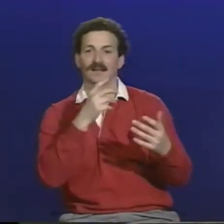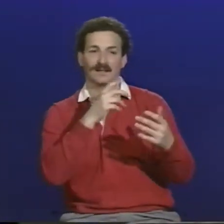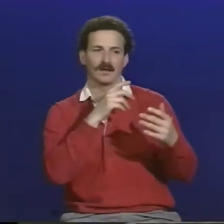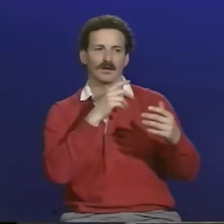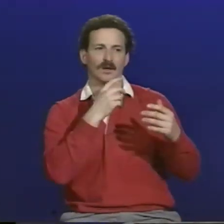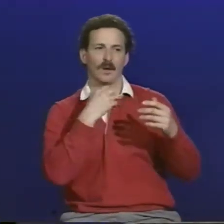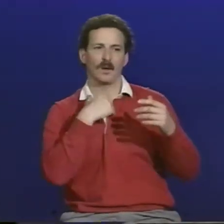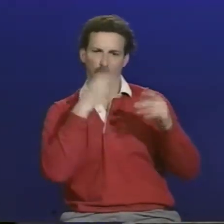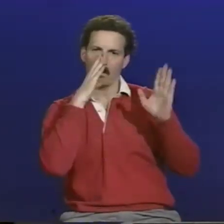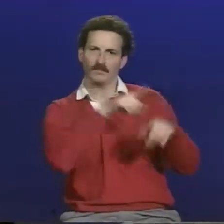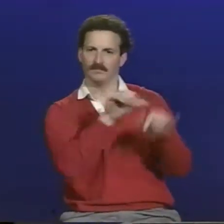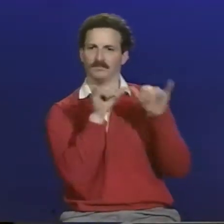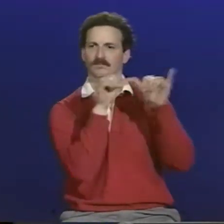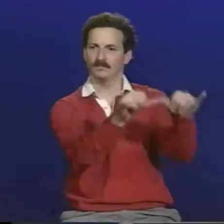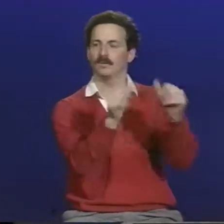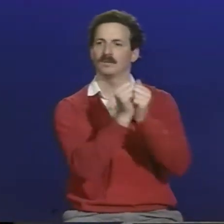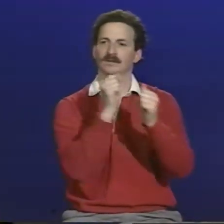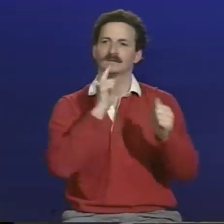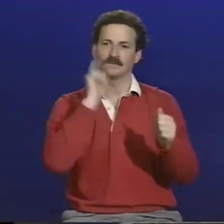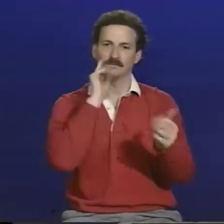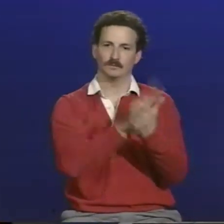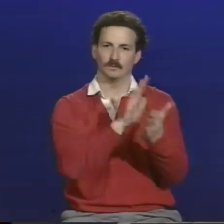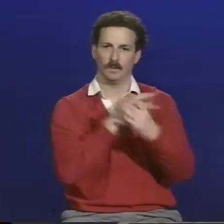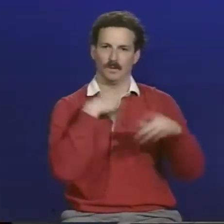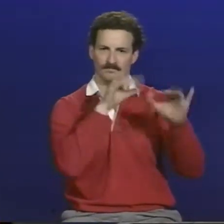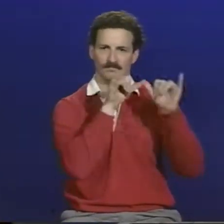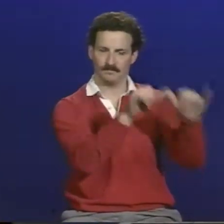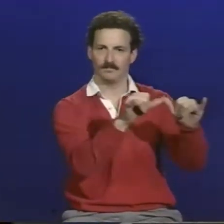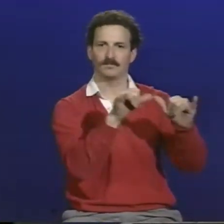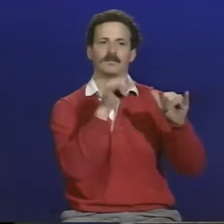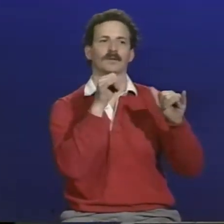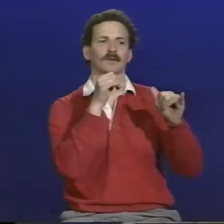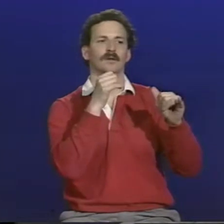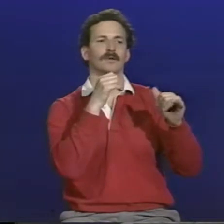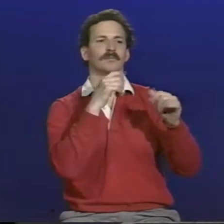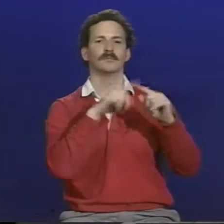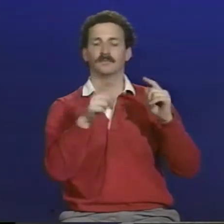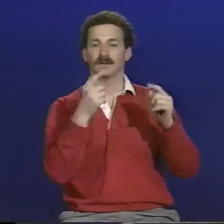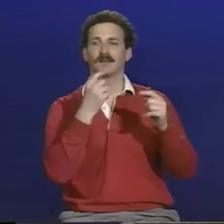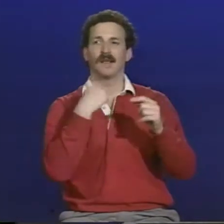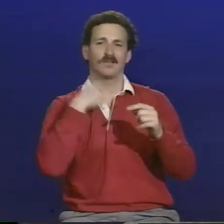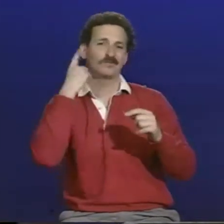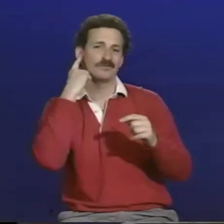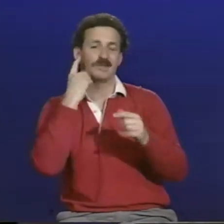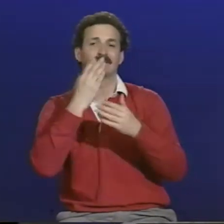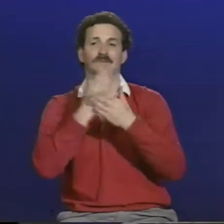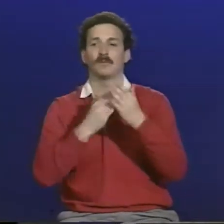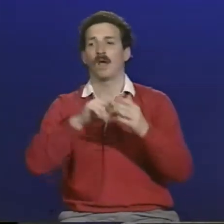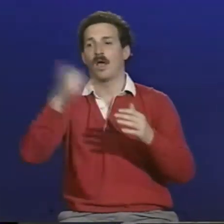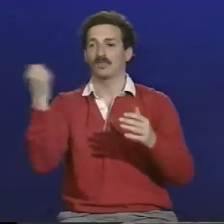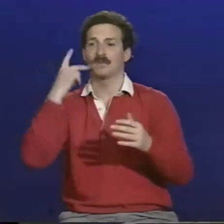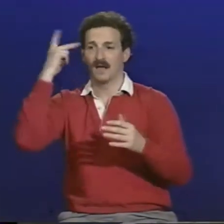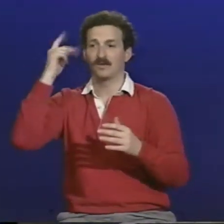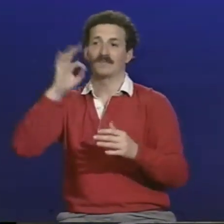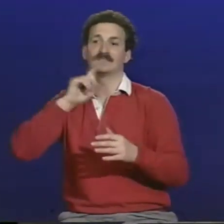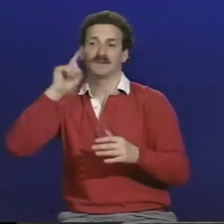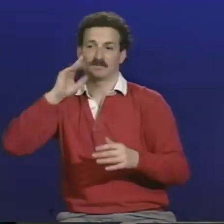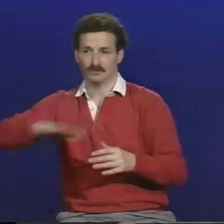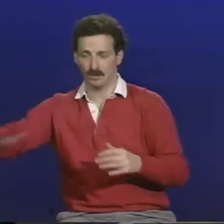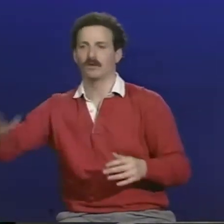to be eight, nine, and ten years old, I wonder what's going to happen with them. I hope that they'll choose to remain in schools for the deaf. But I have heard from other